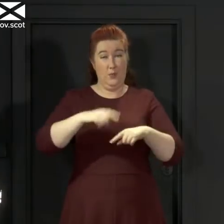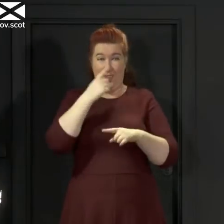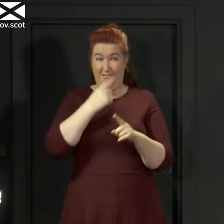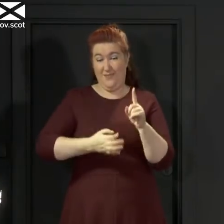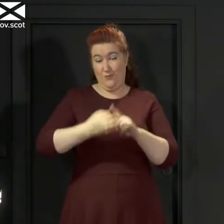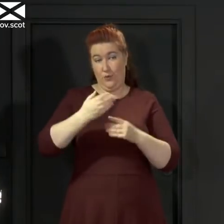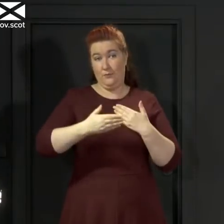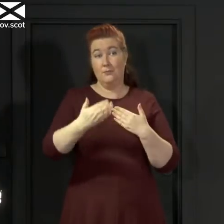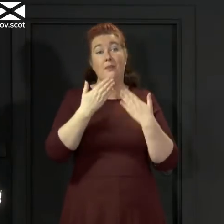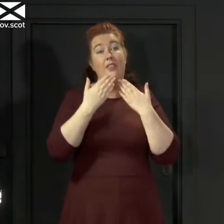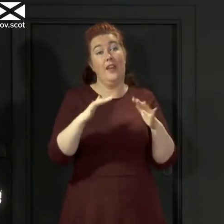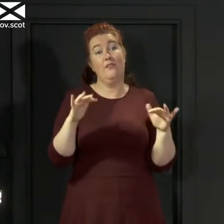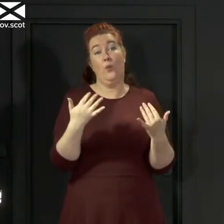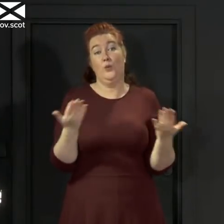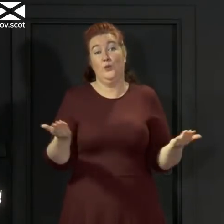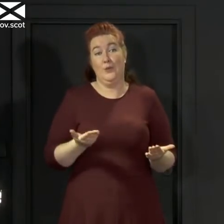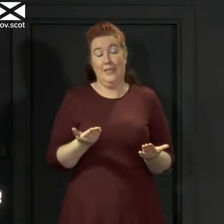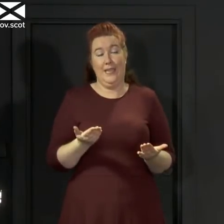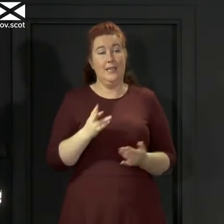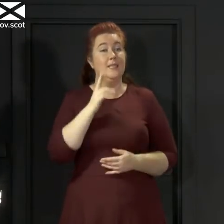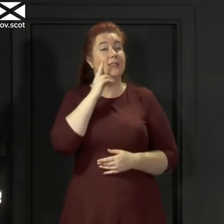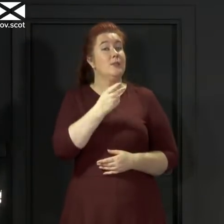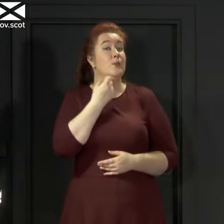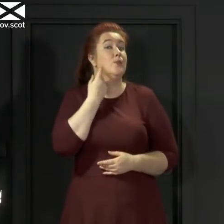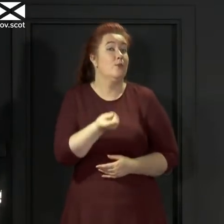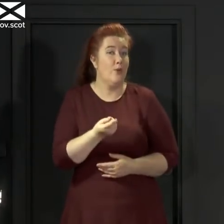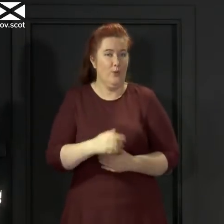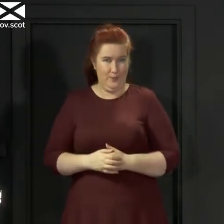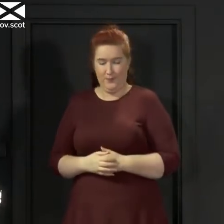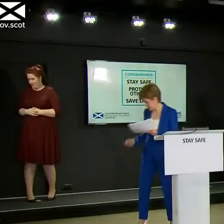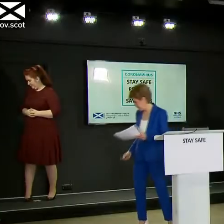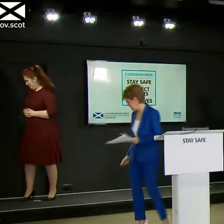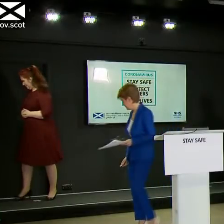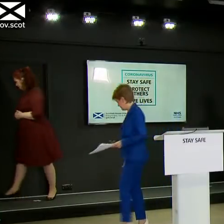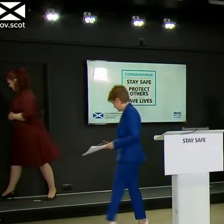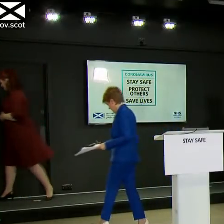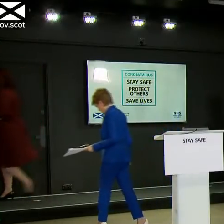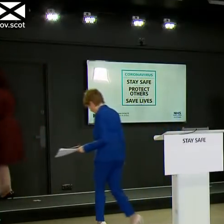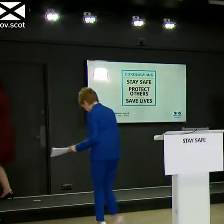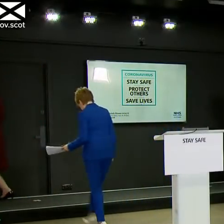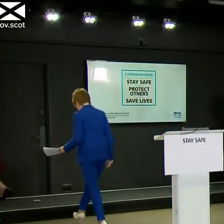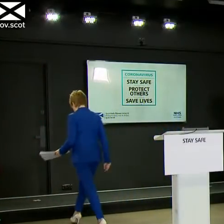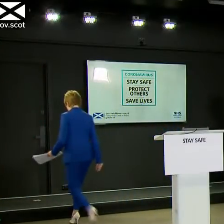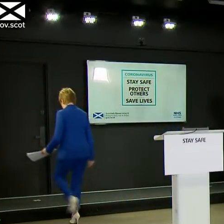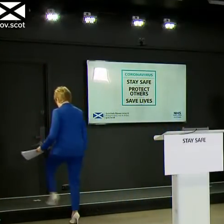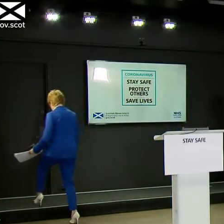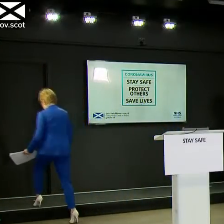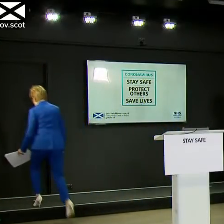this progress but thank you for joining us today and we will see you again tomorrow thank